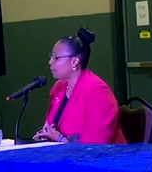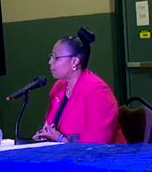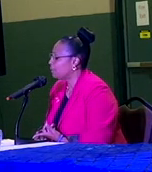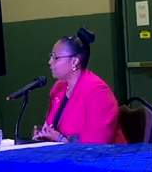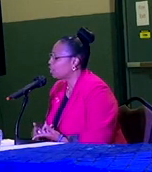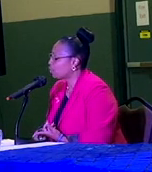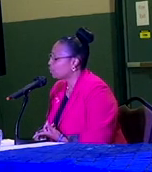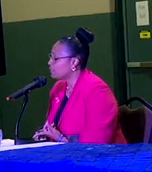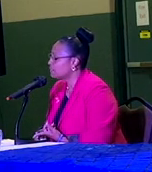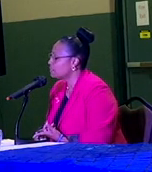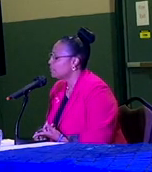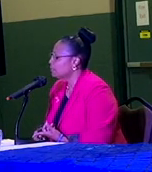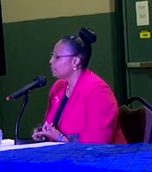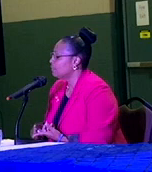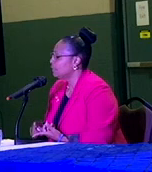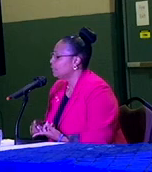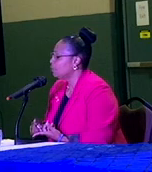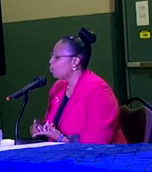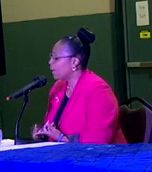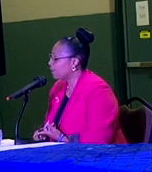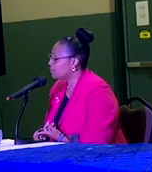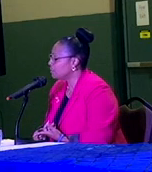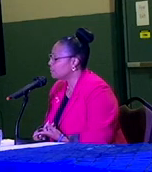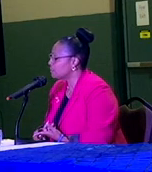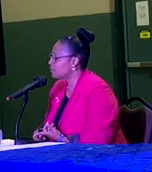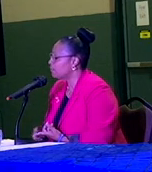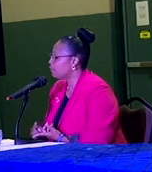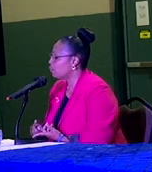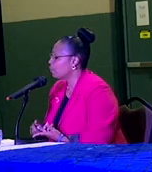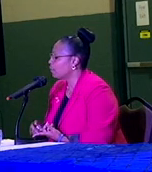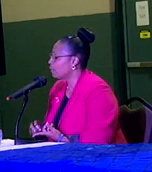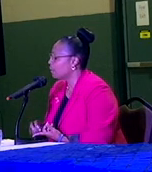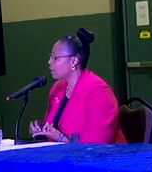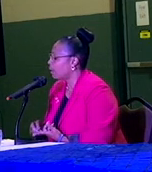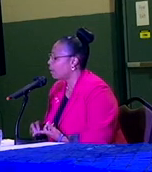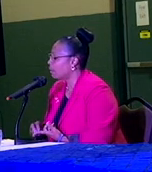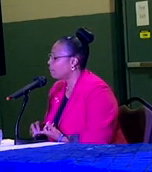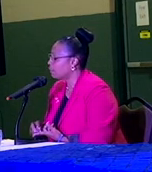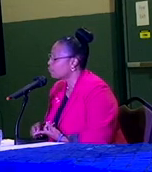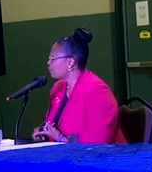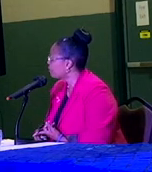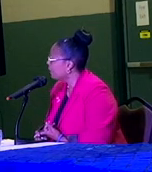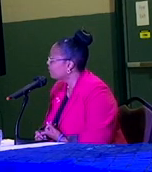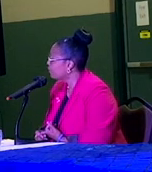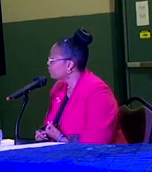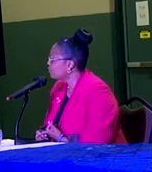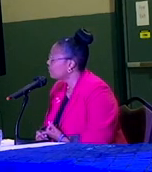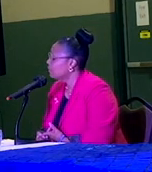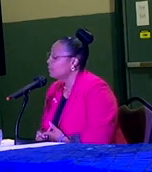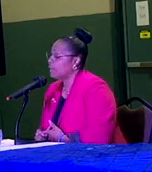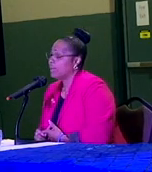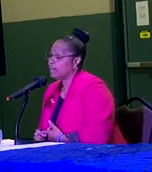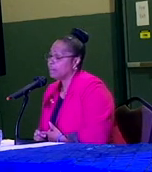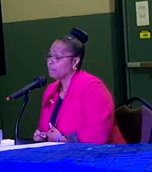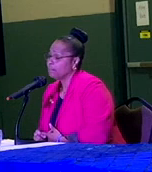increase the wages for our first responders.